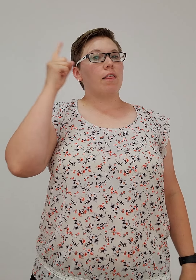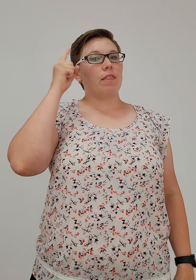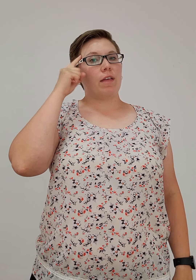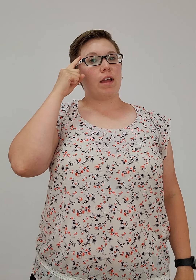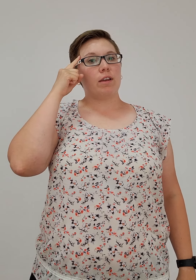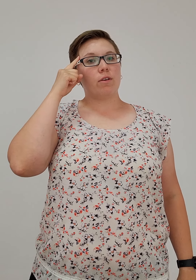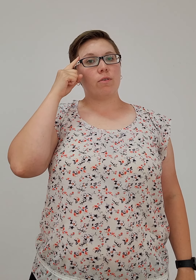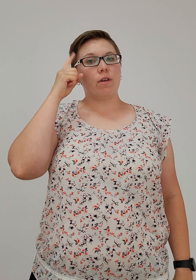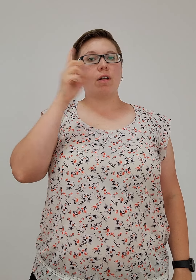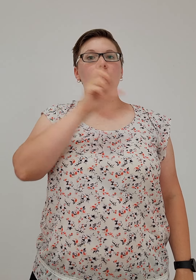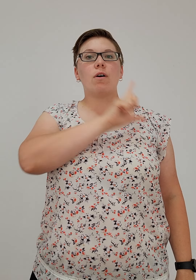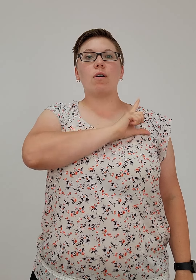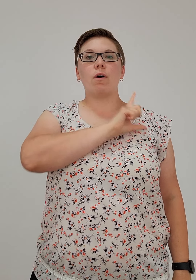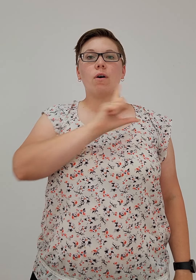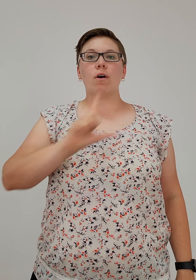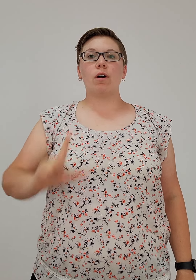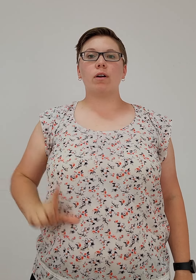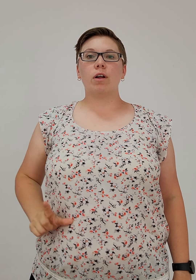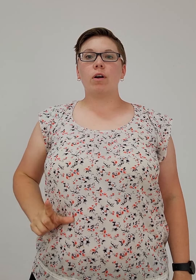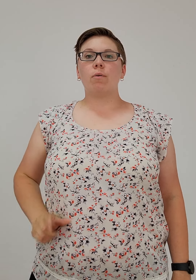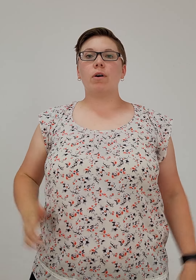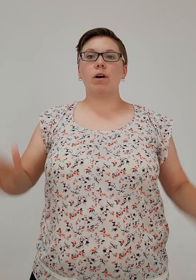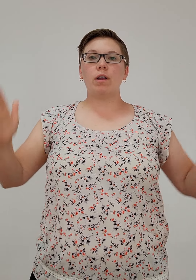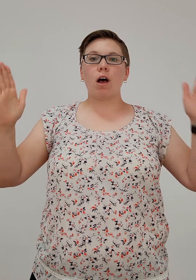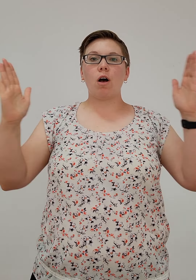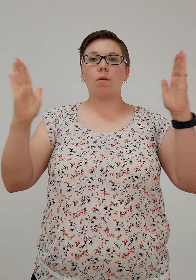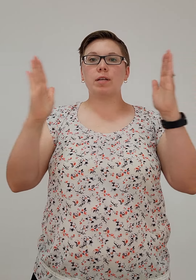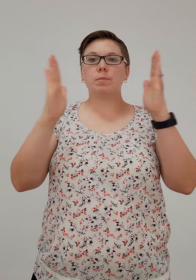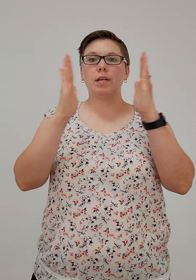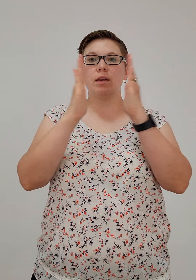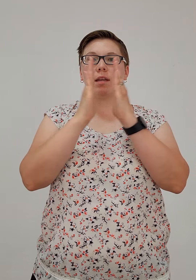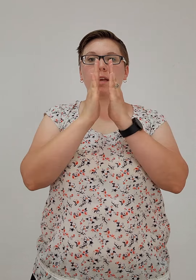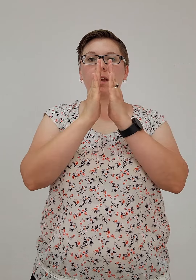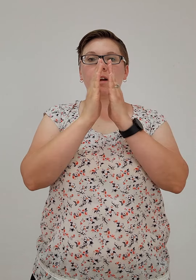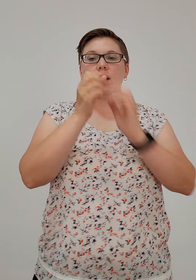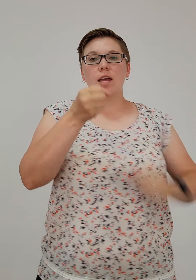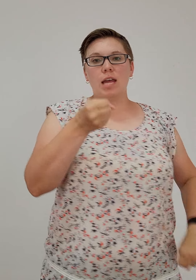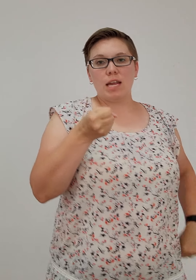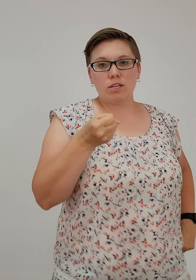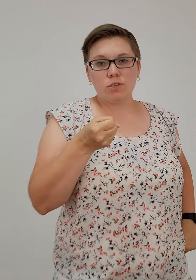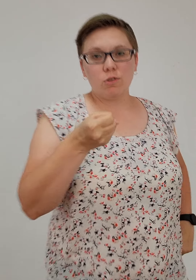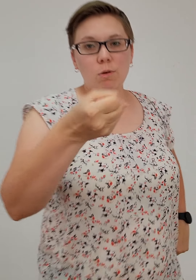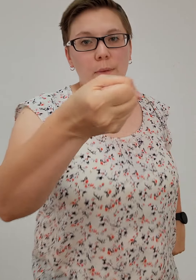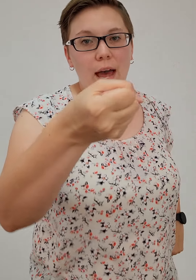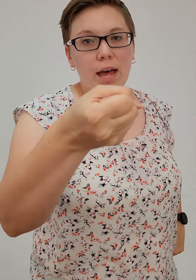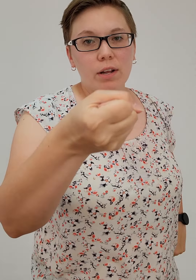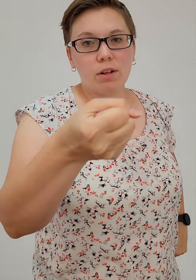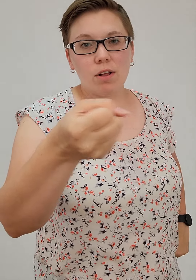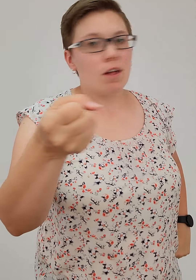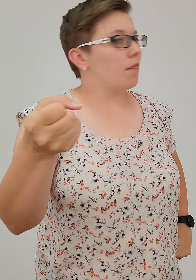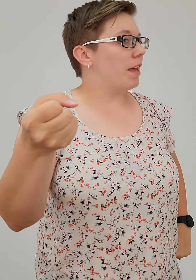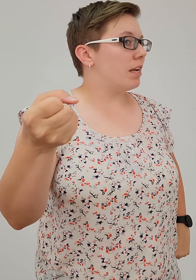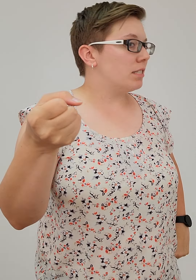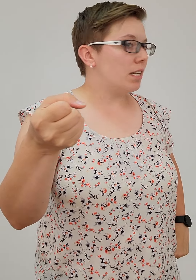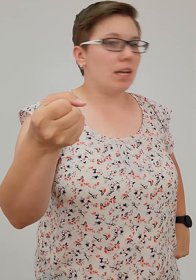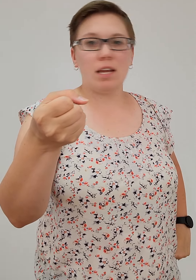They knew the Lord will always be near, into battle they did